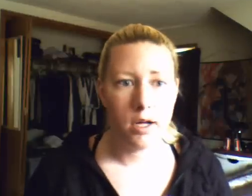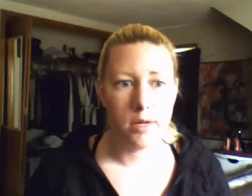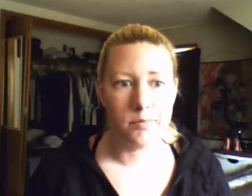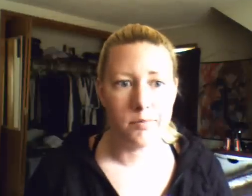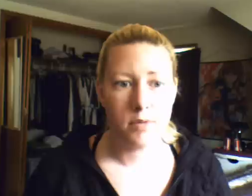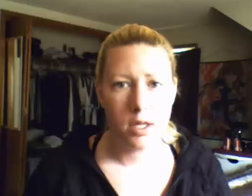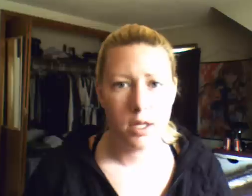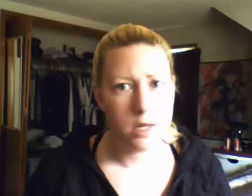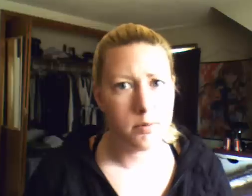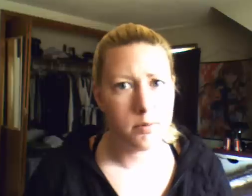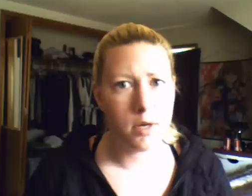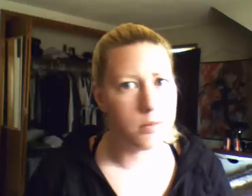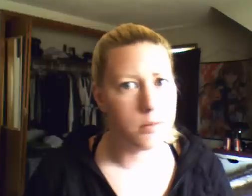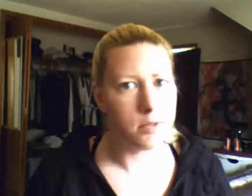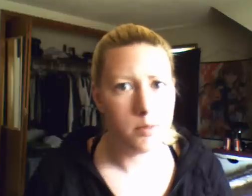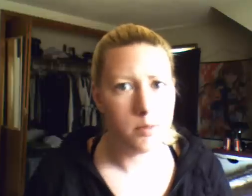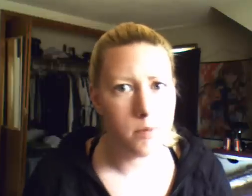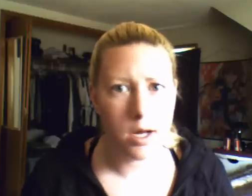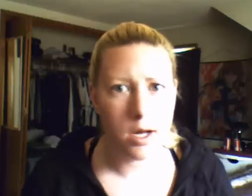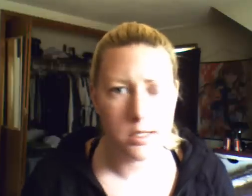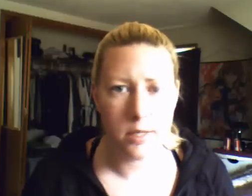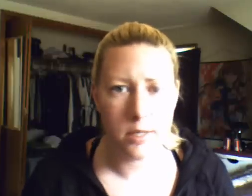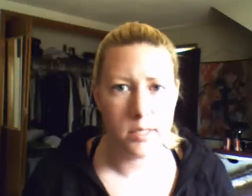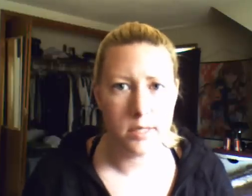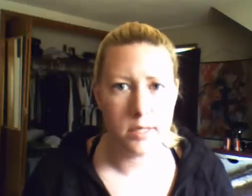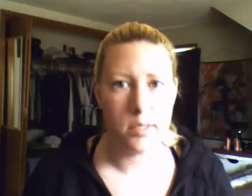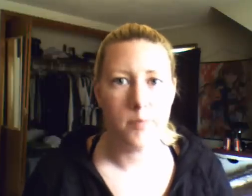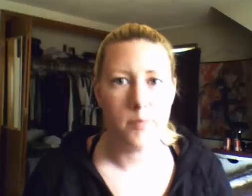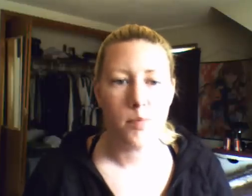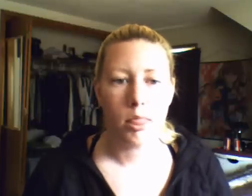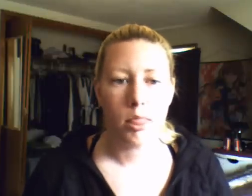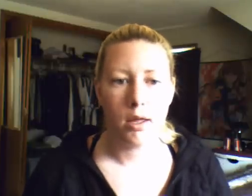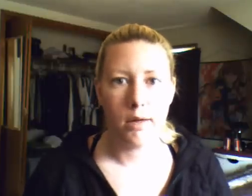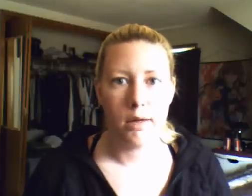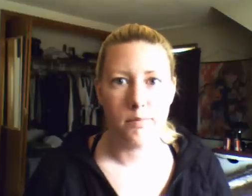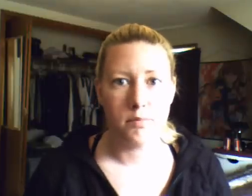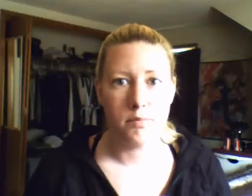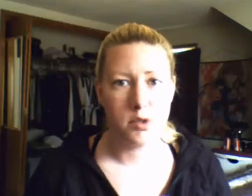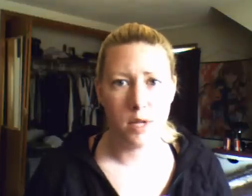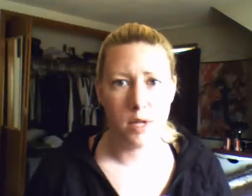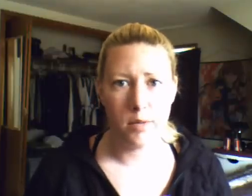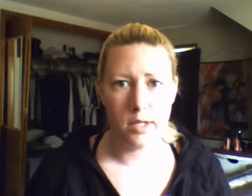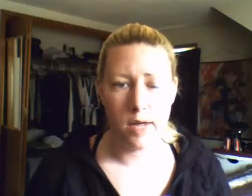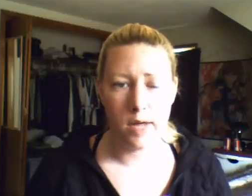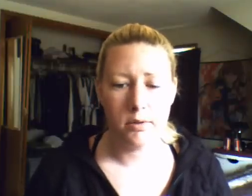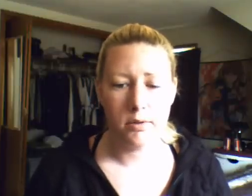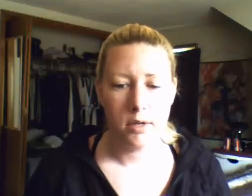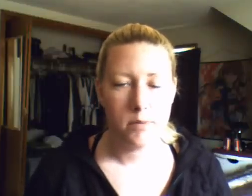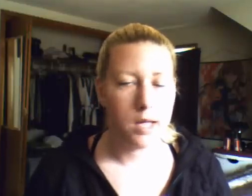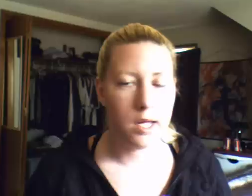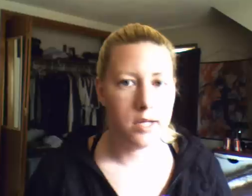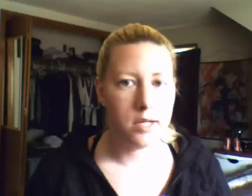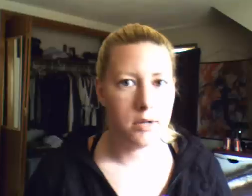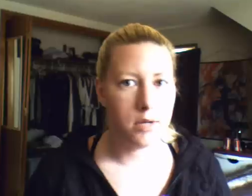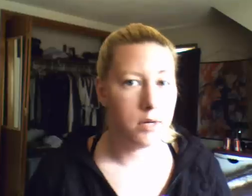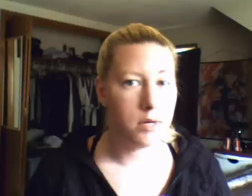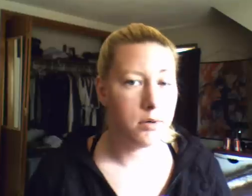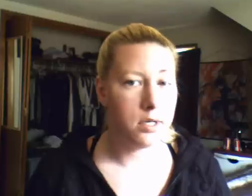it is remarkable human body still amazes me the swelling went down my eyes are not quite